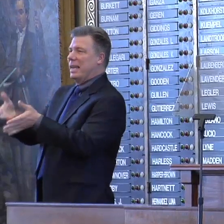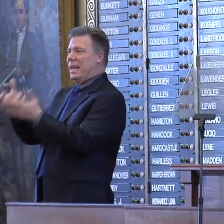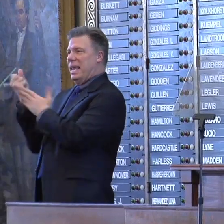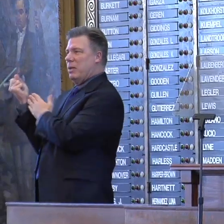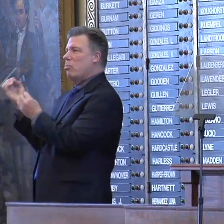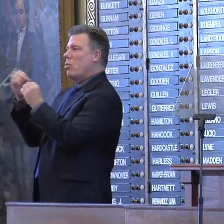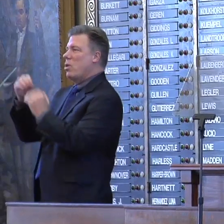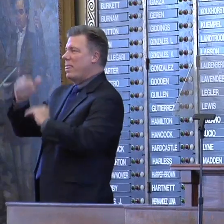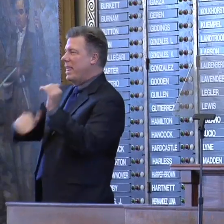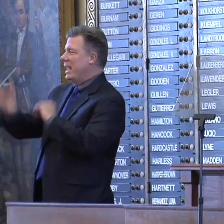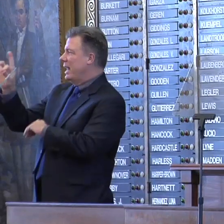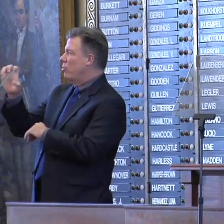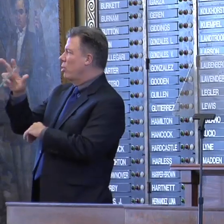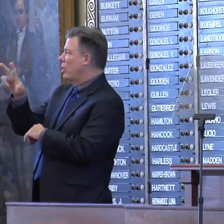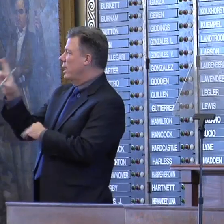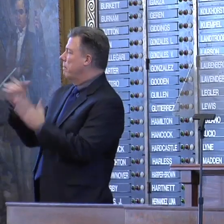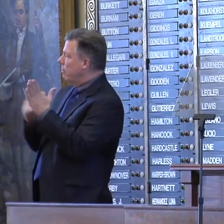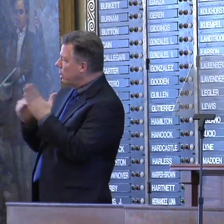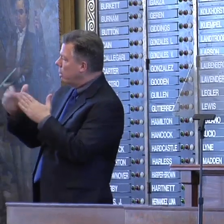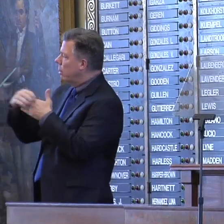Taking it away from teachers right now.